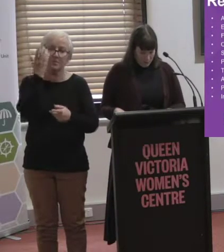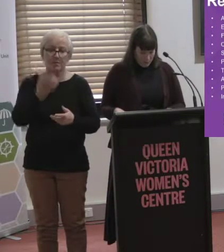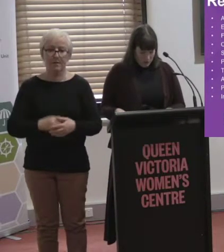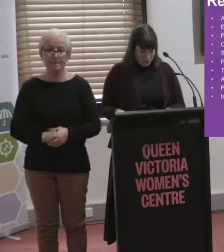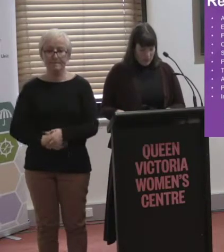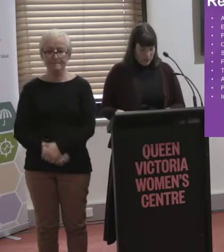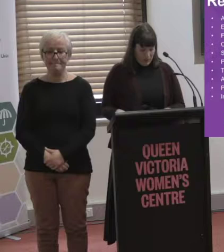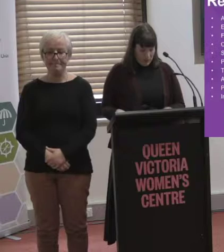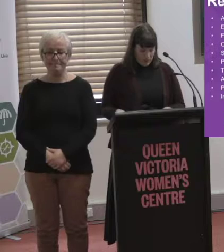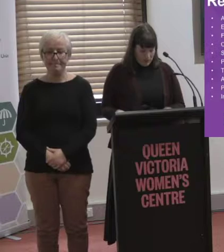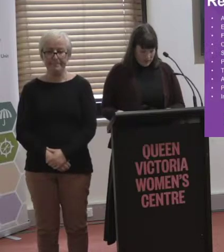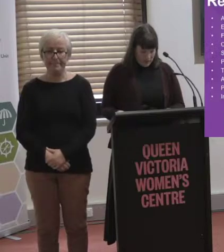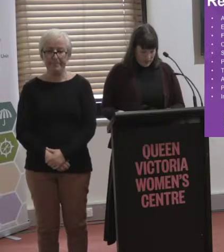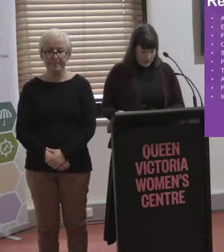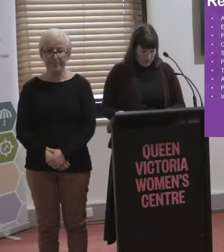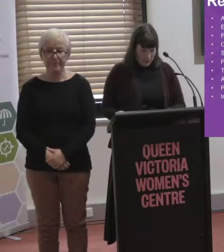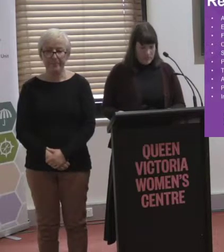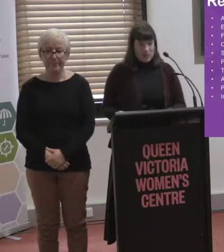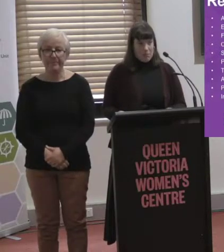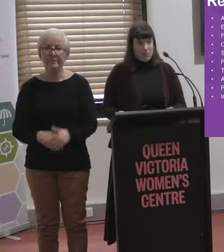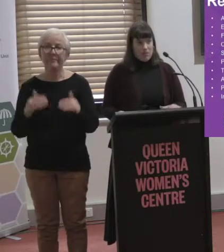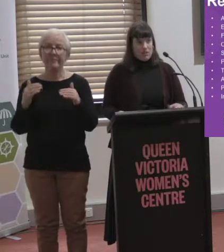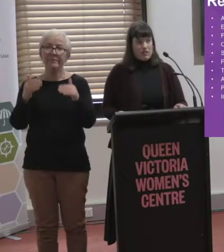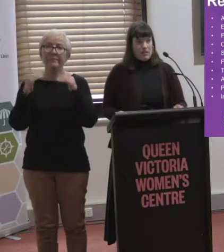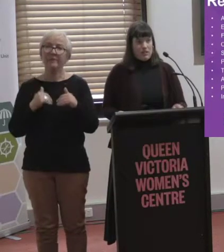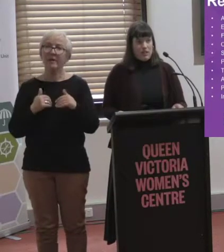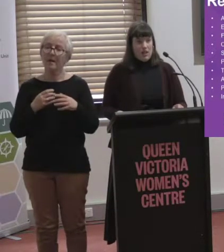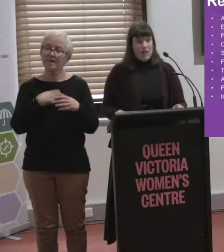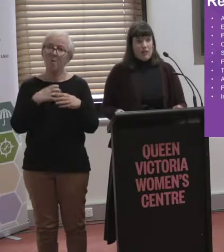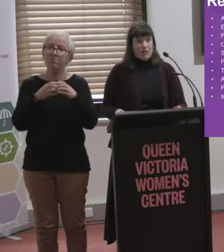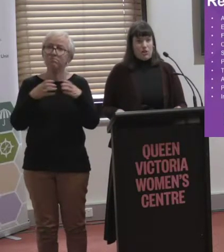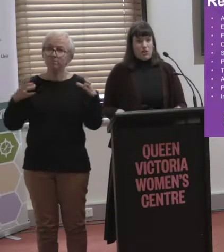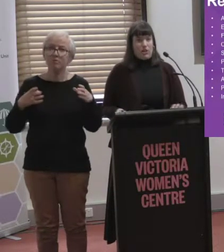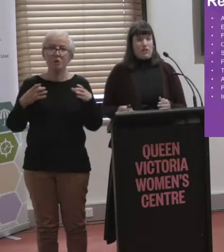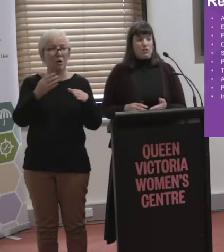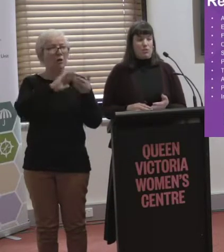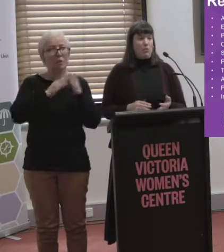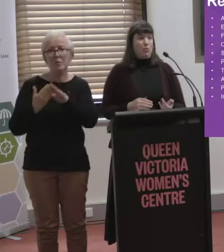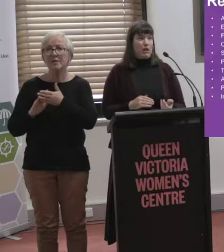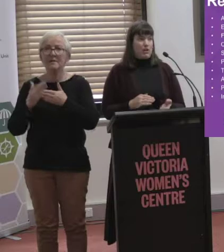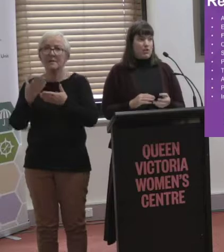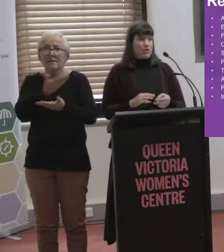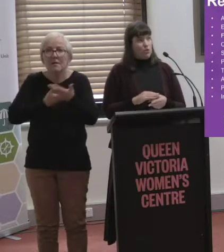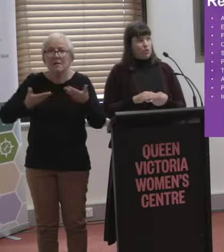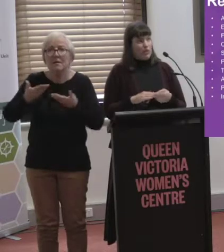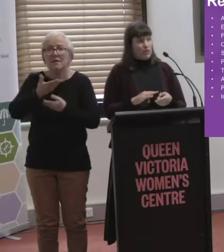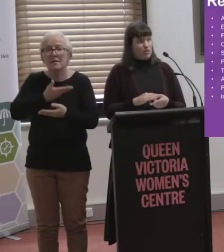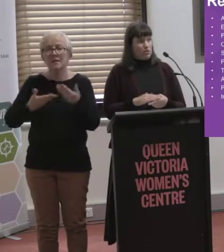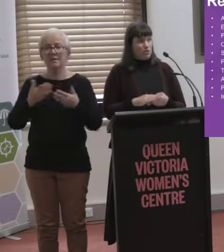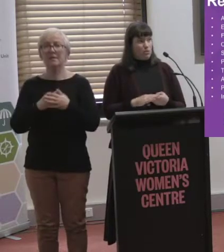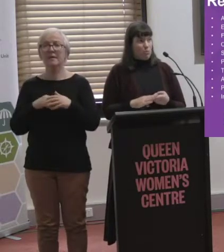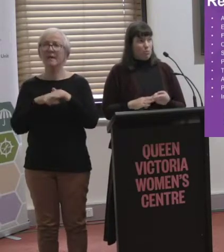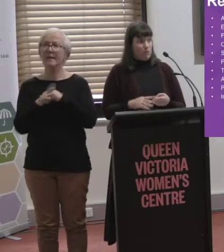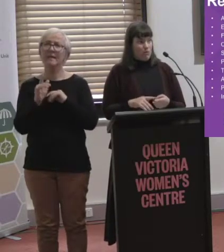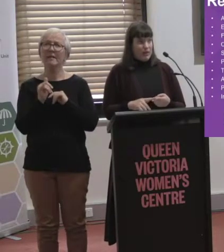We want to... We've suggested increasing community consultation. So, not just... So, in two, I think,